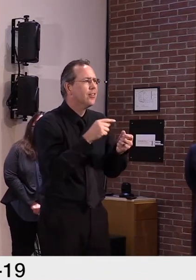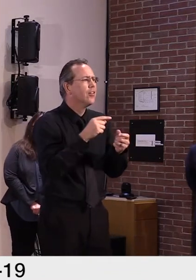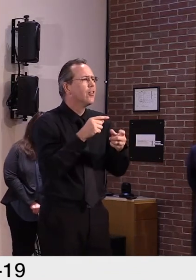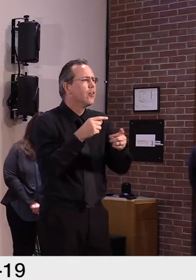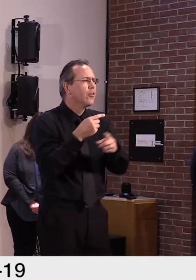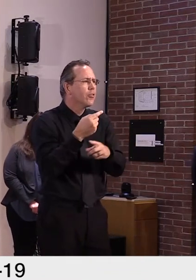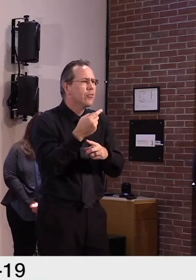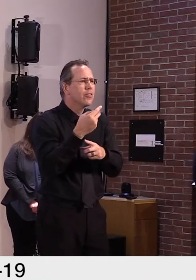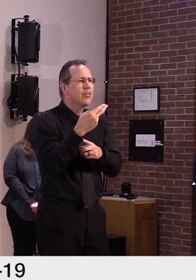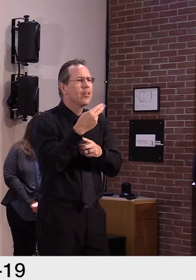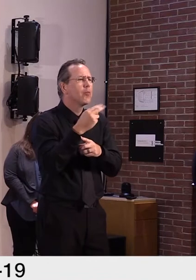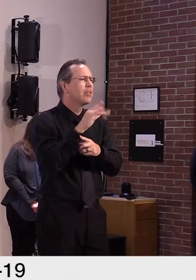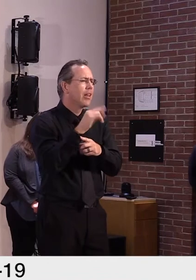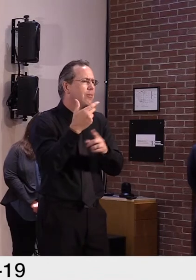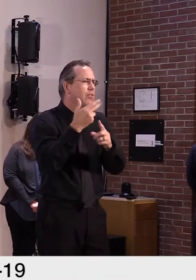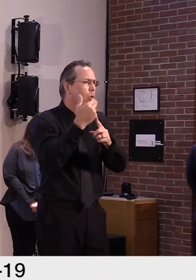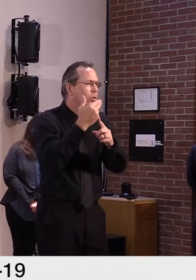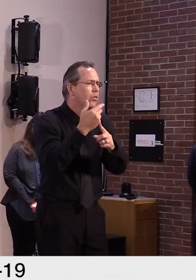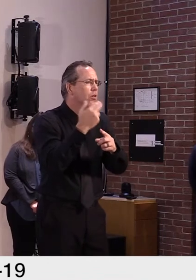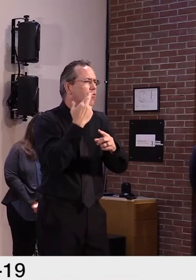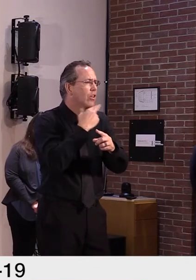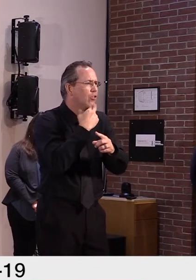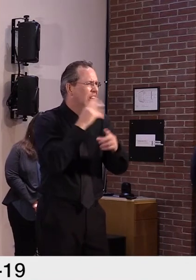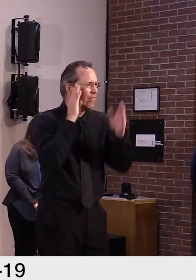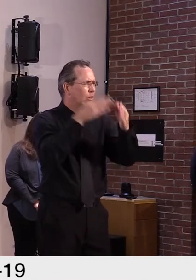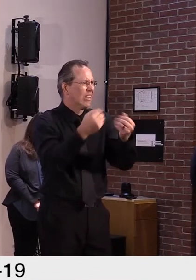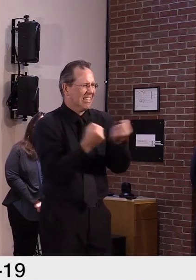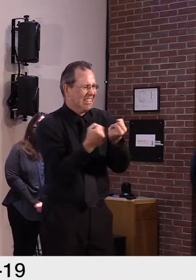but we're going to have to provide assistance along the way.